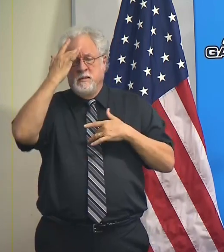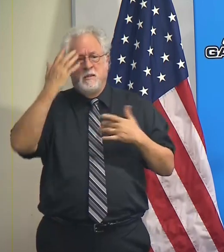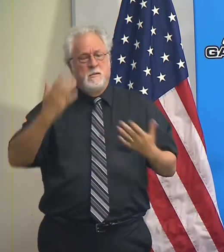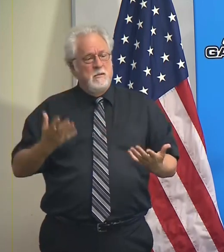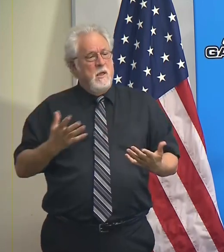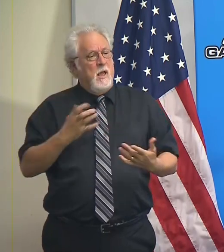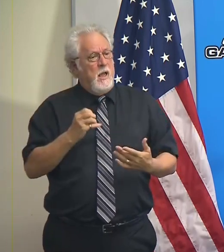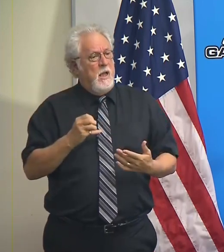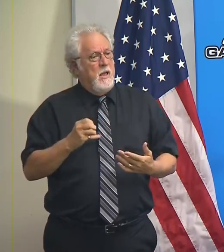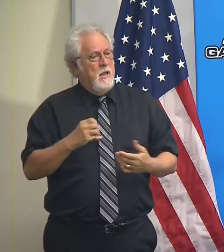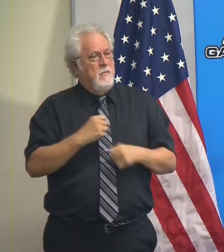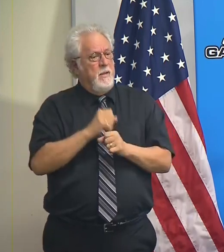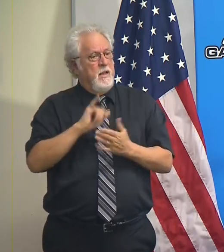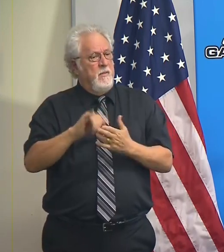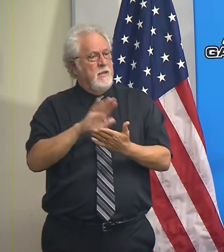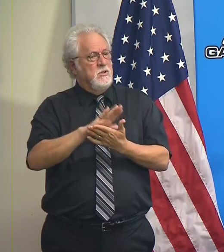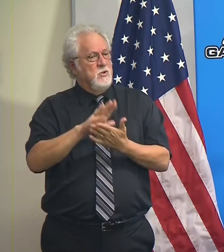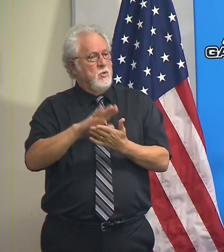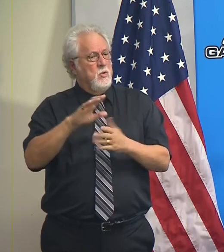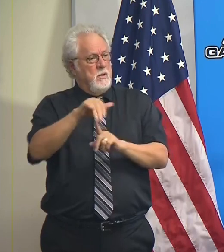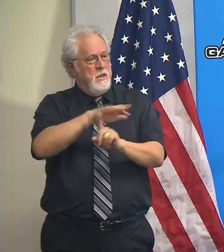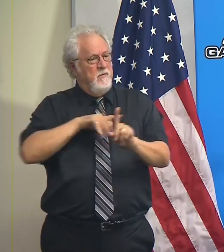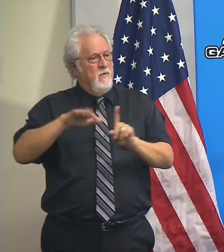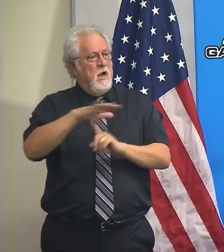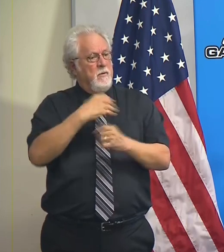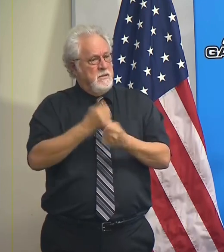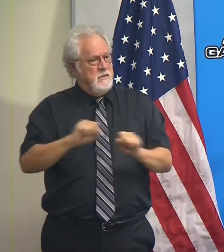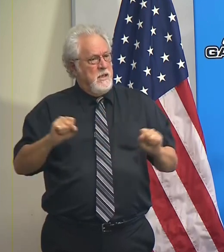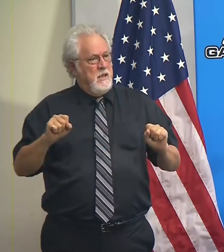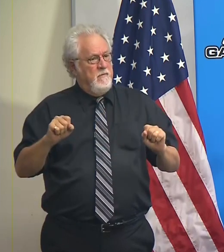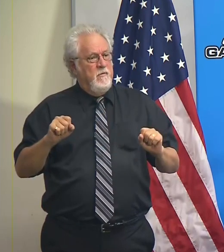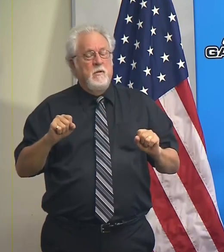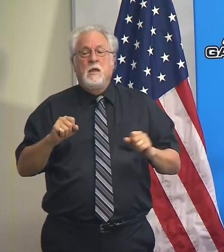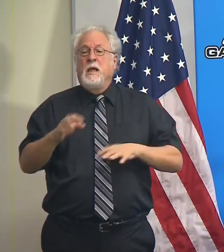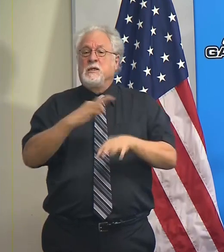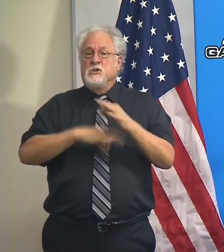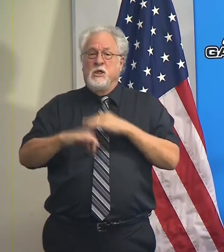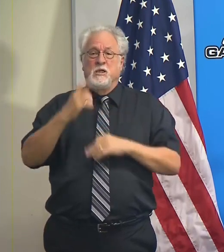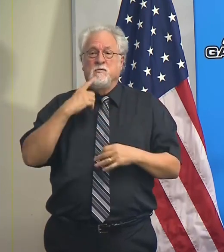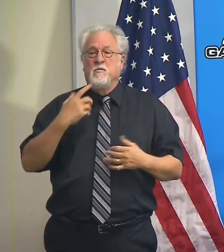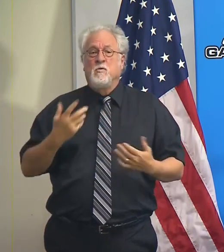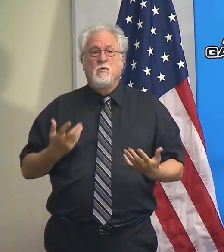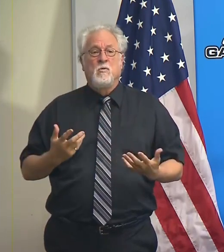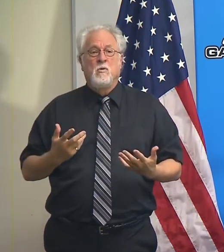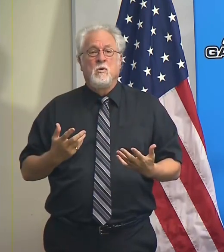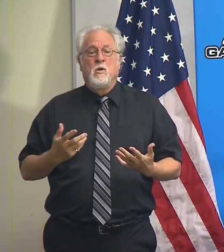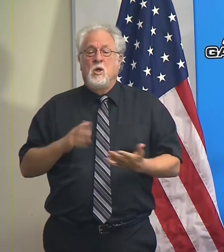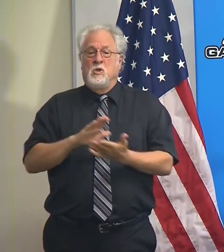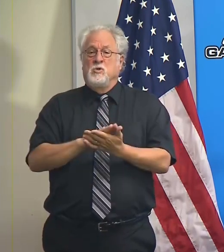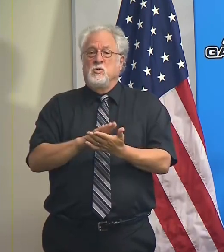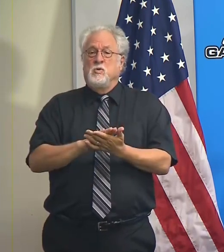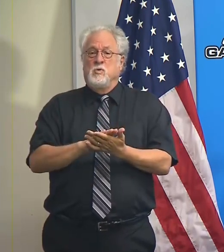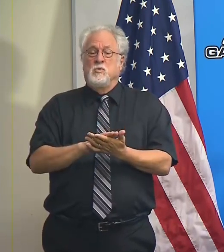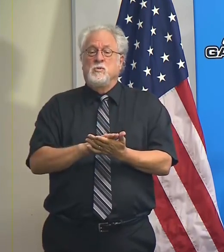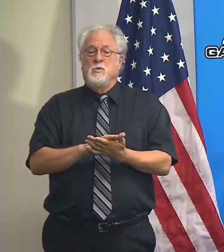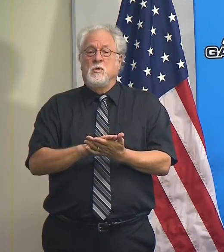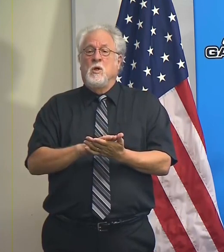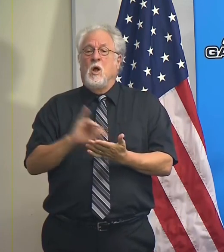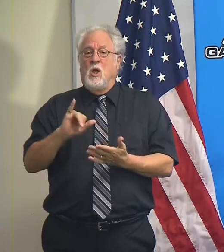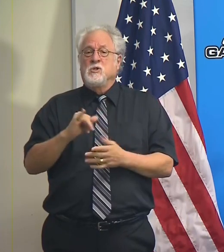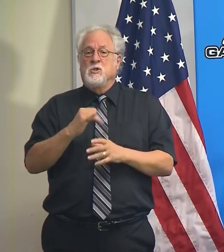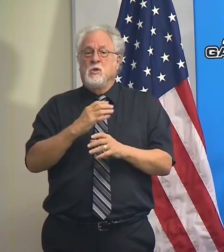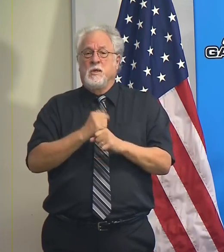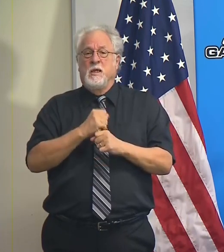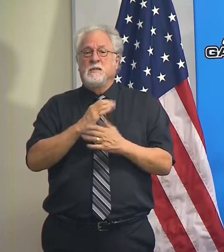forth and make that school environment as safe as it can be in exchange for which the schools also get